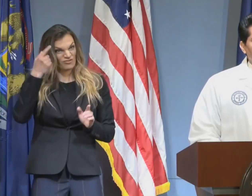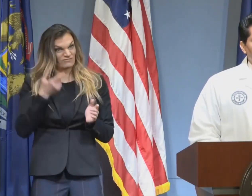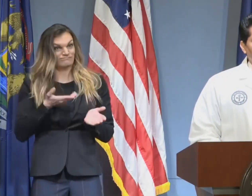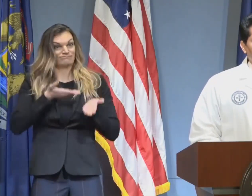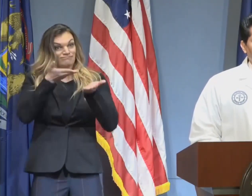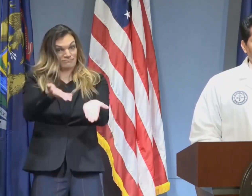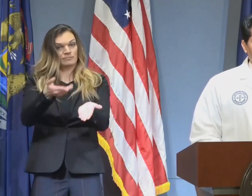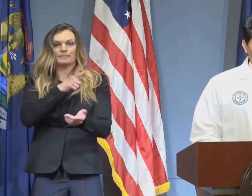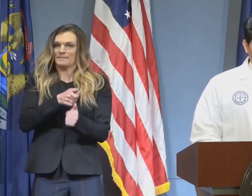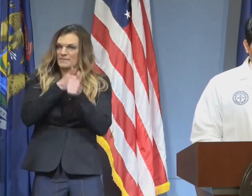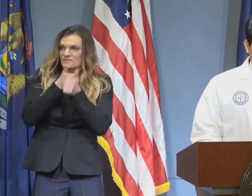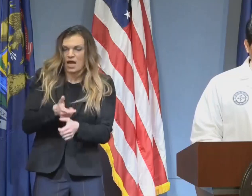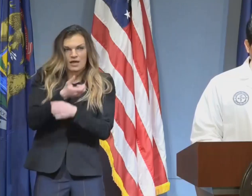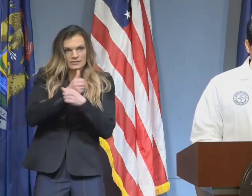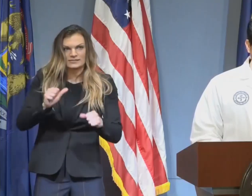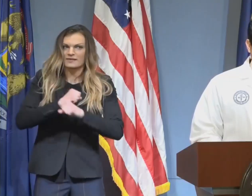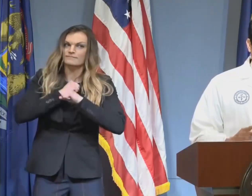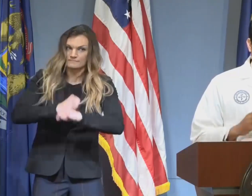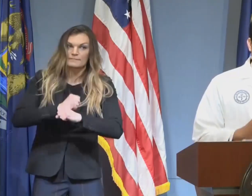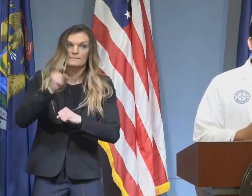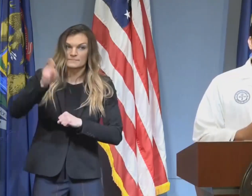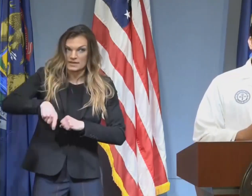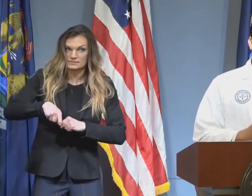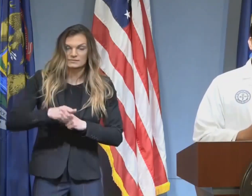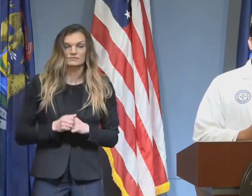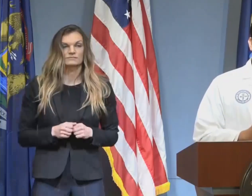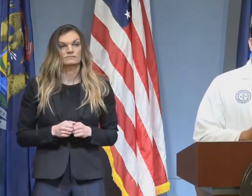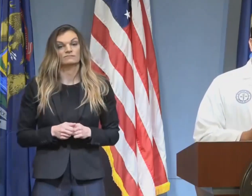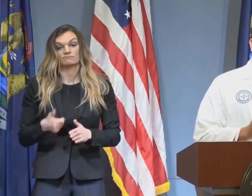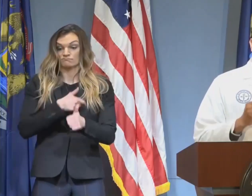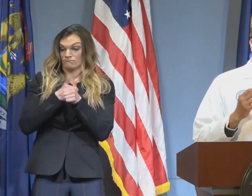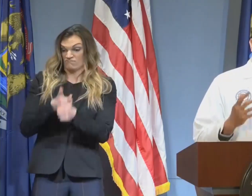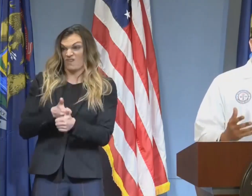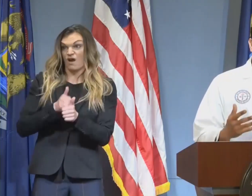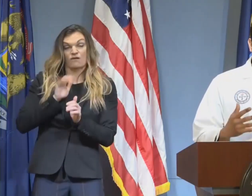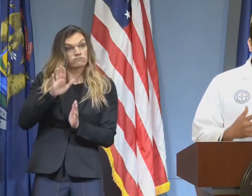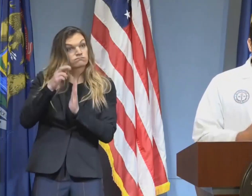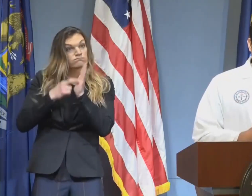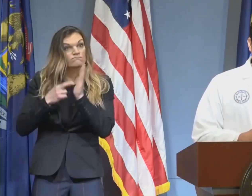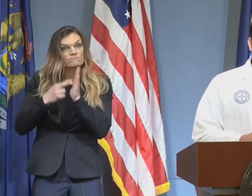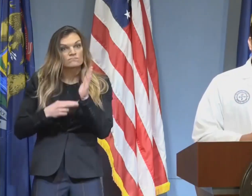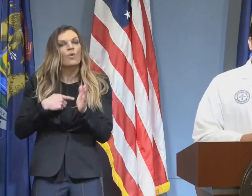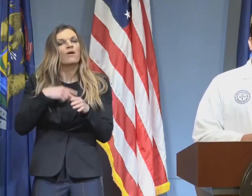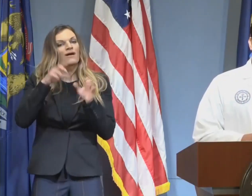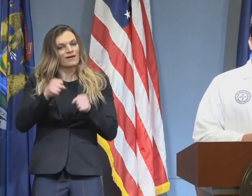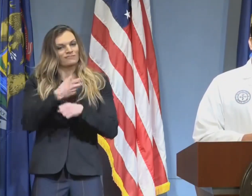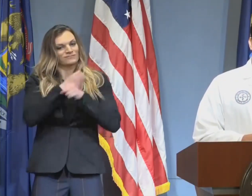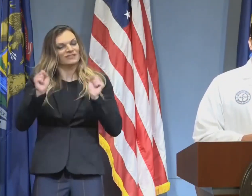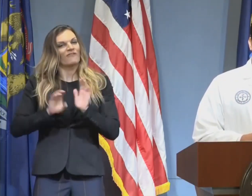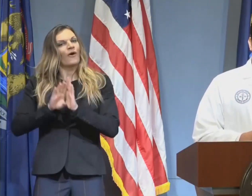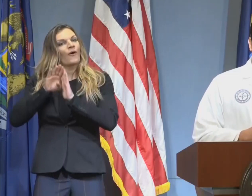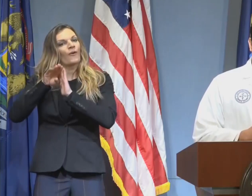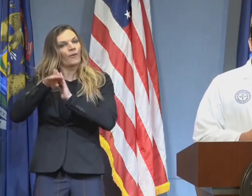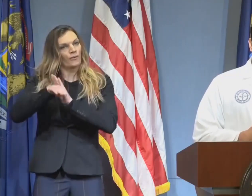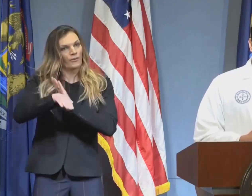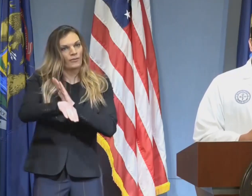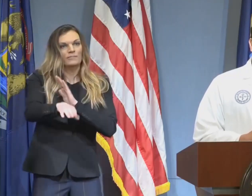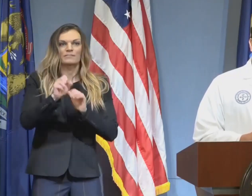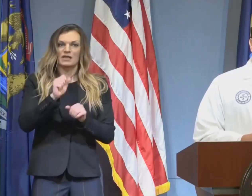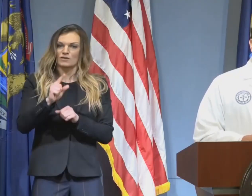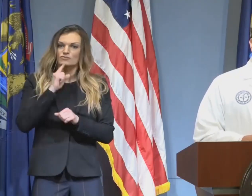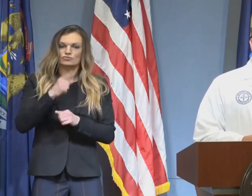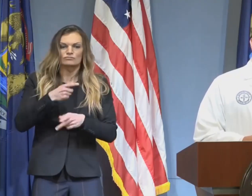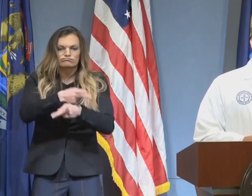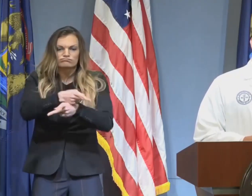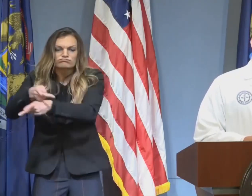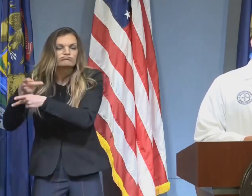and our public health officials. By following these guidelines, we can get back to taking care of our patients and get Michigan